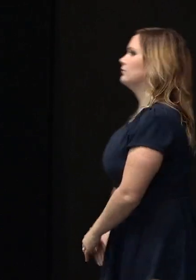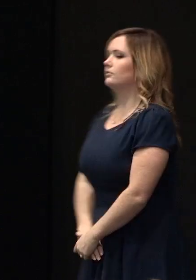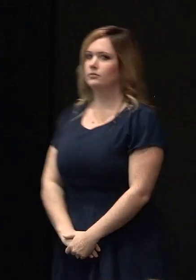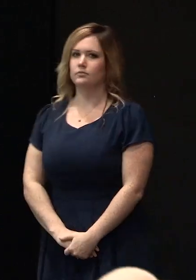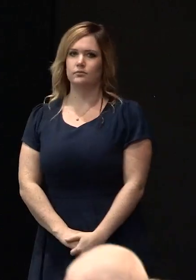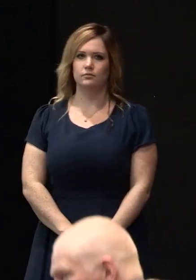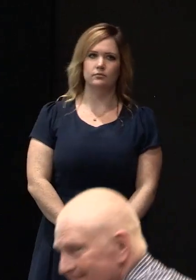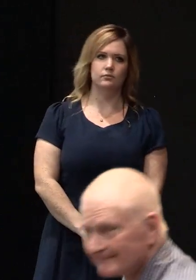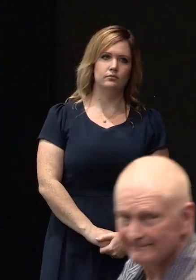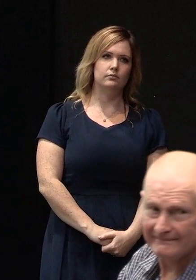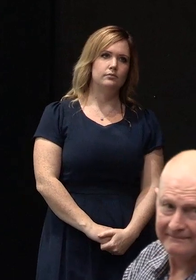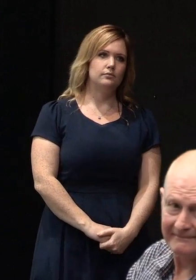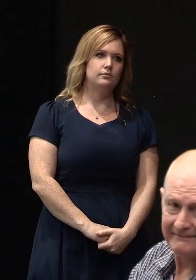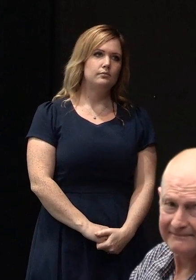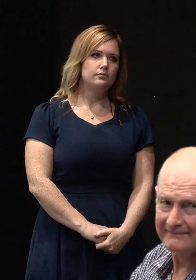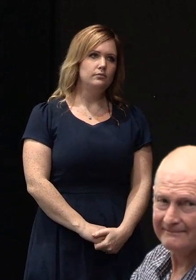just wait for the mic please